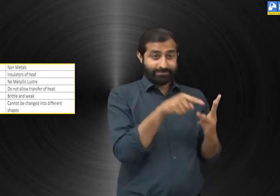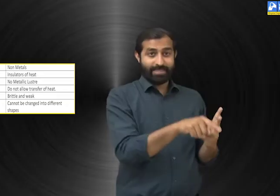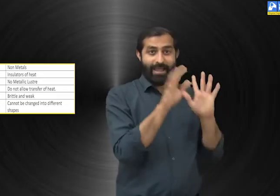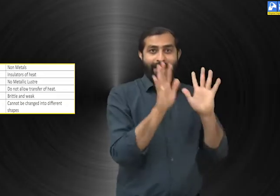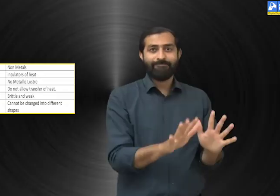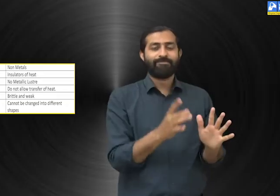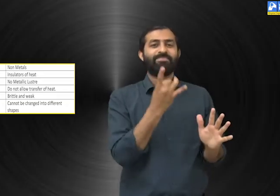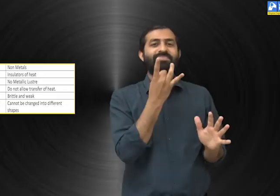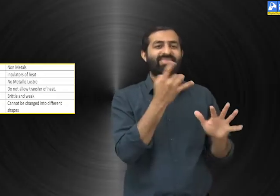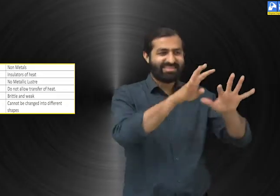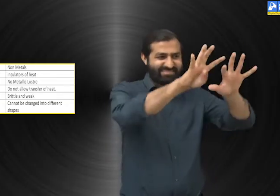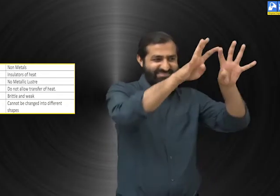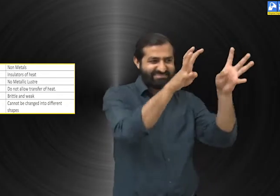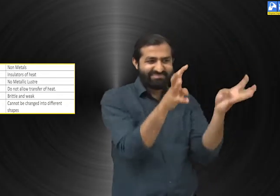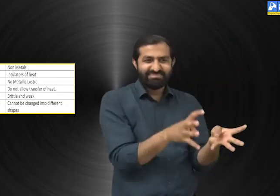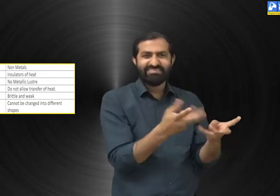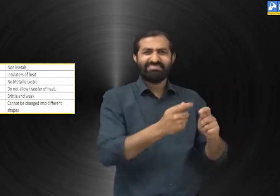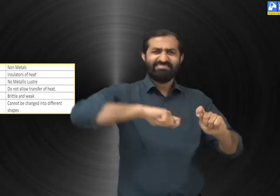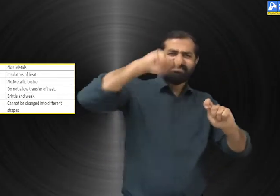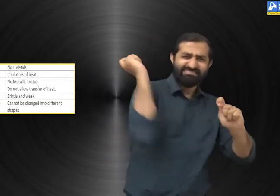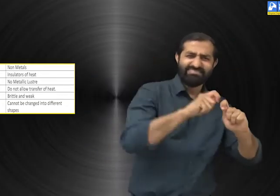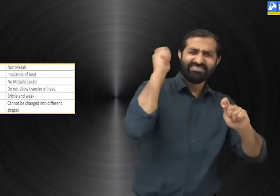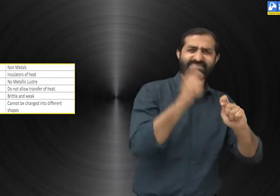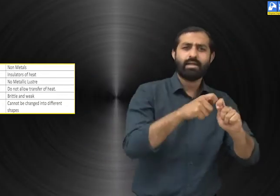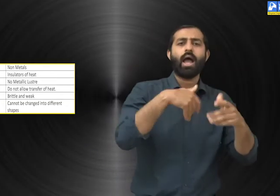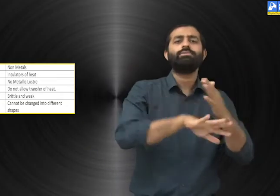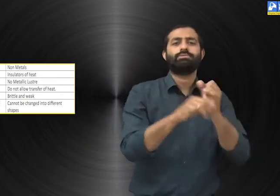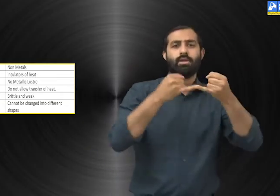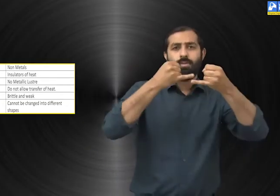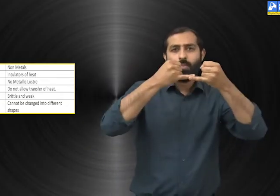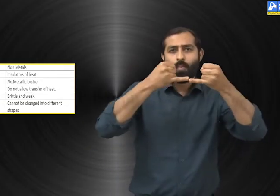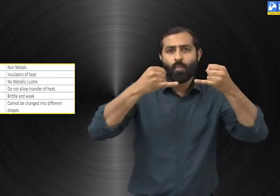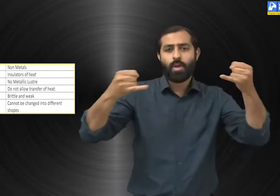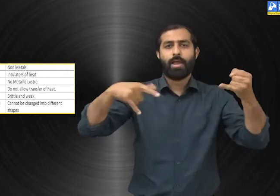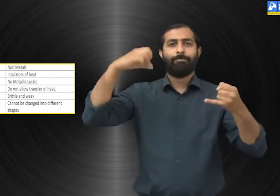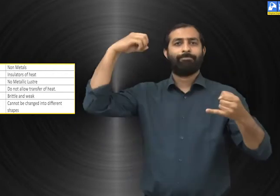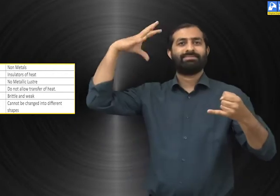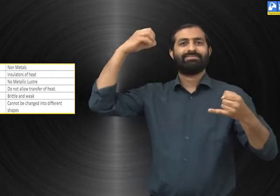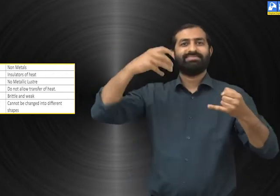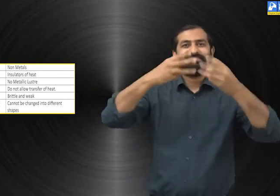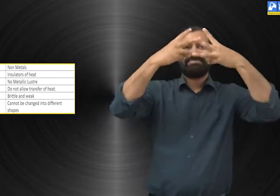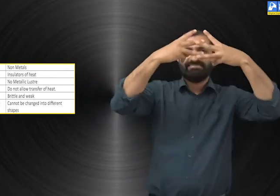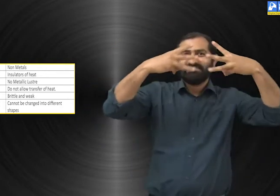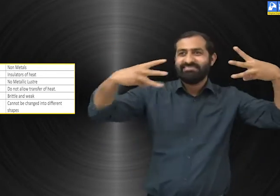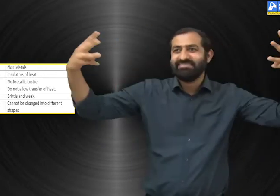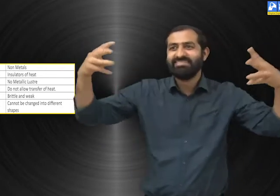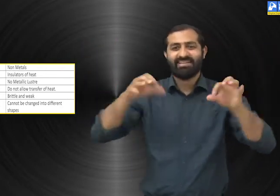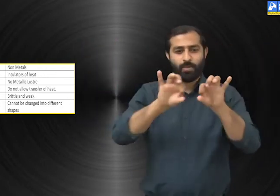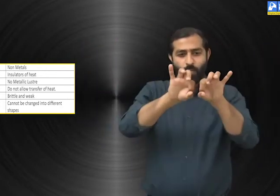Metals are good conductors of electricity. The power transmission lines